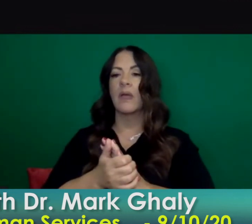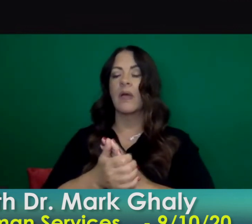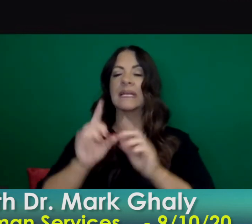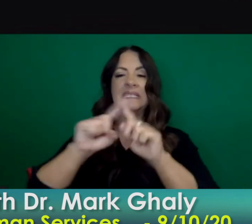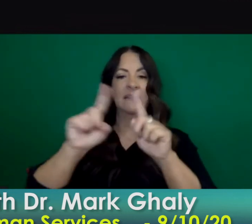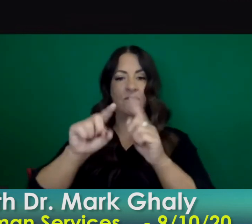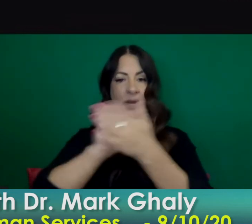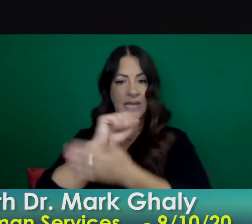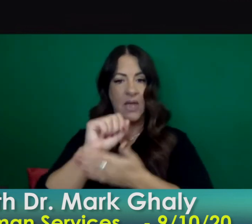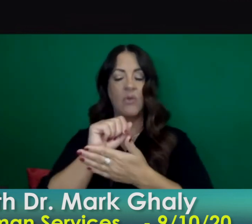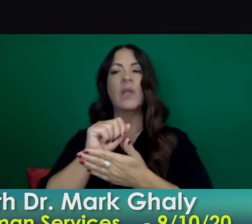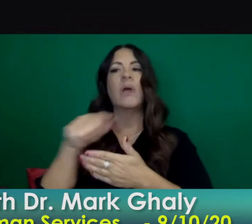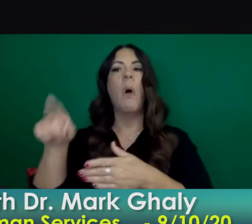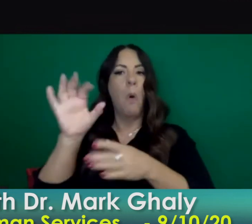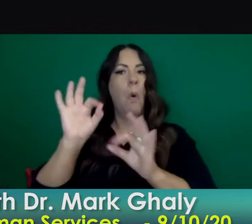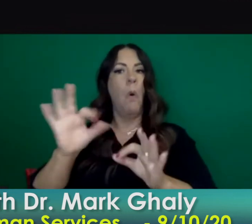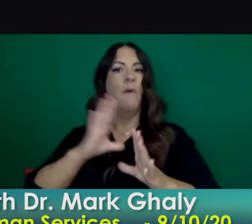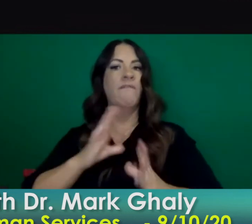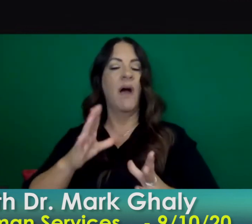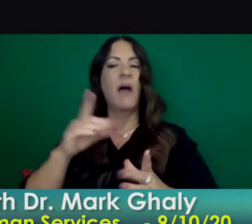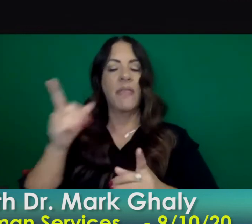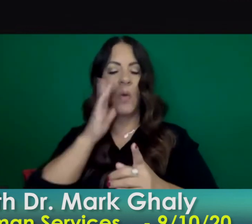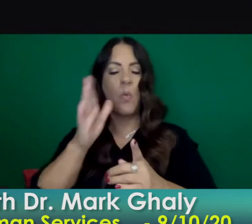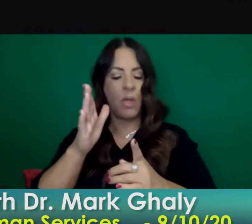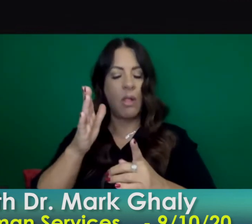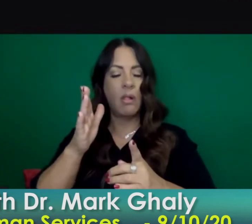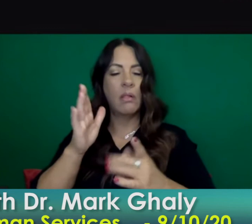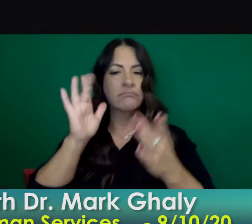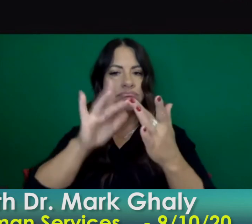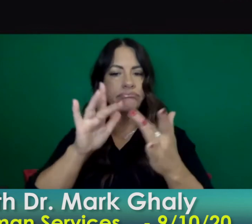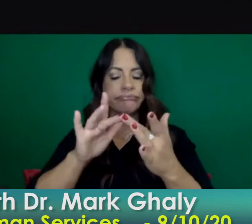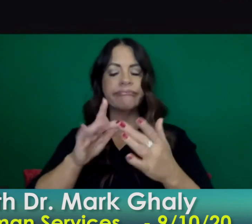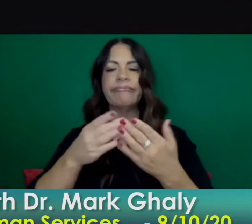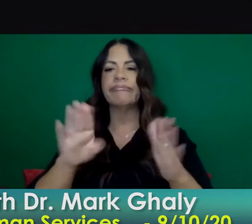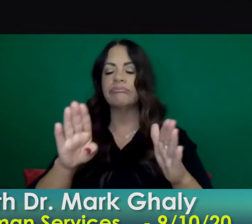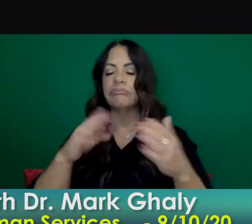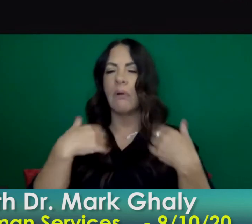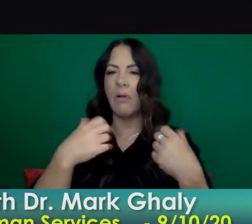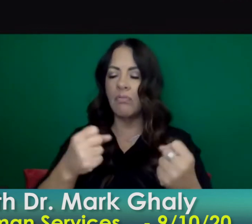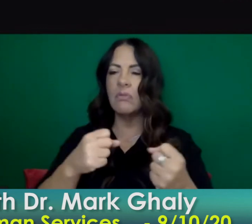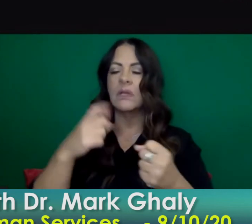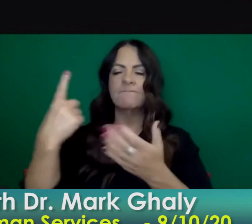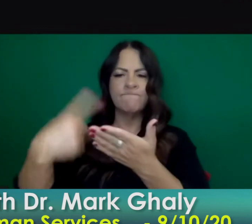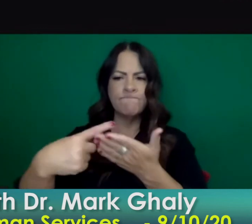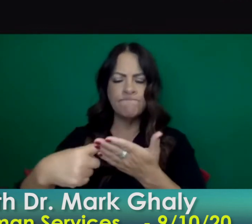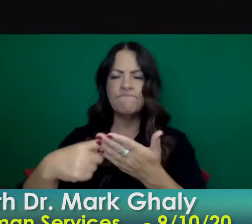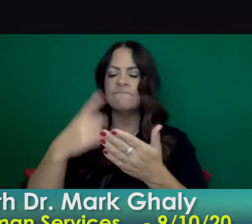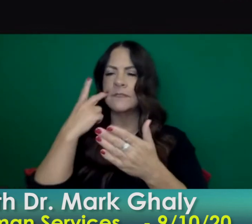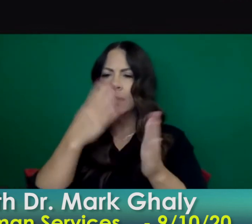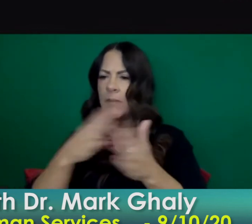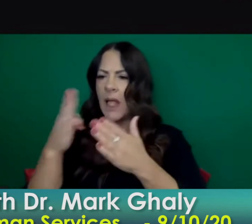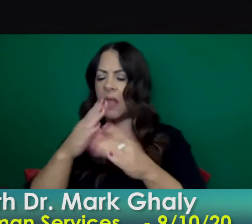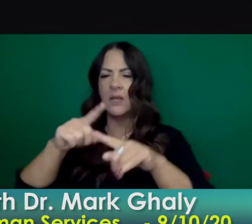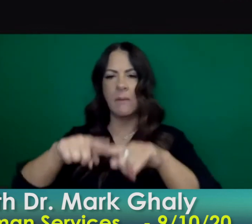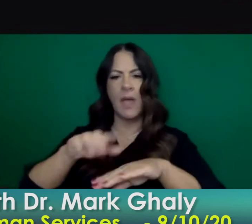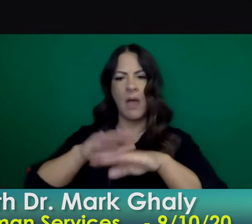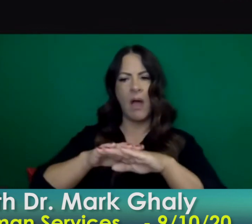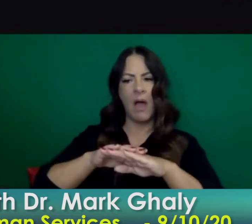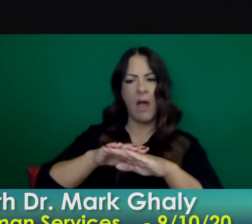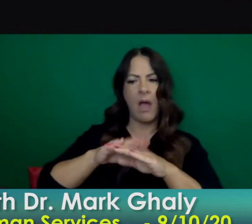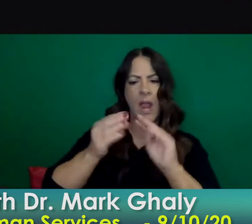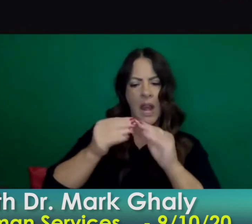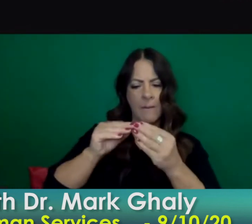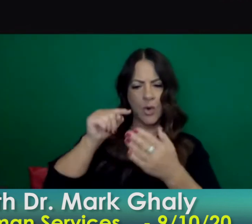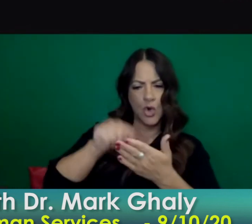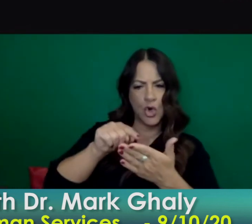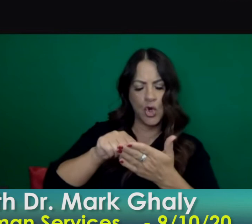advantage of that and making plans around that at variable degrees i think these are complicated conversations what we've said as